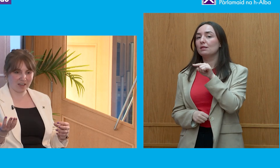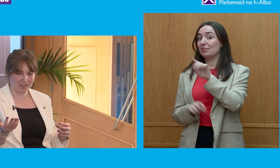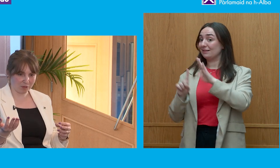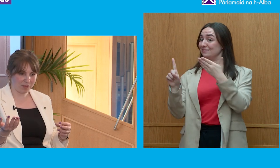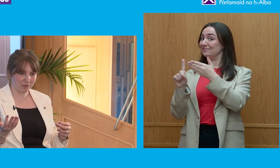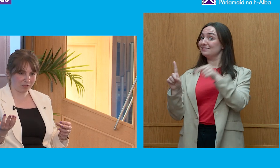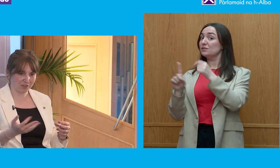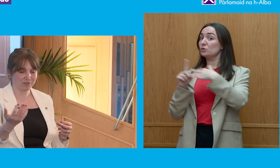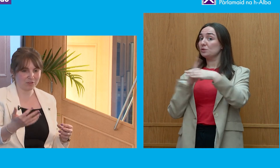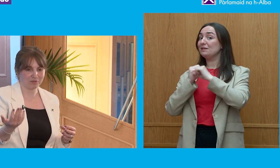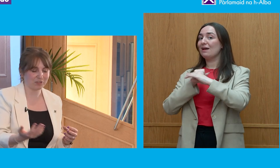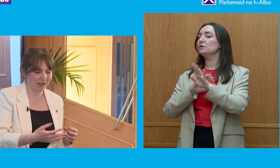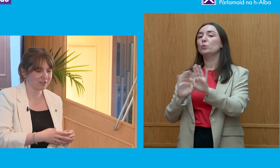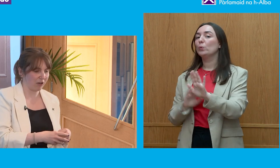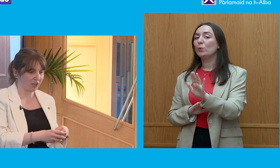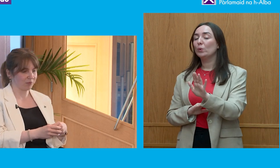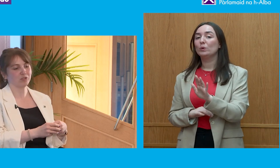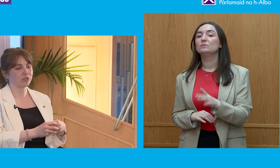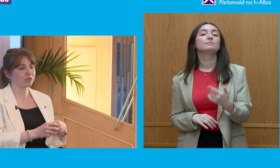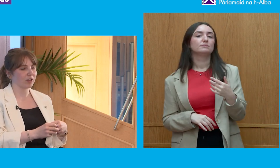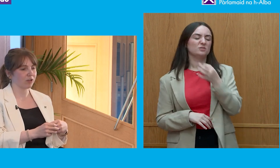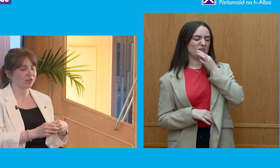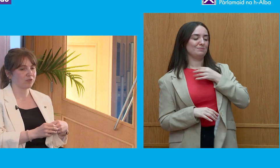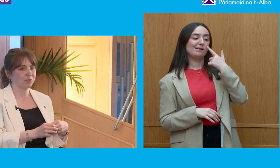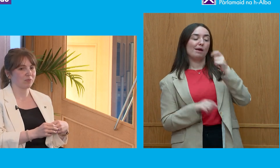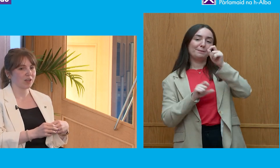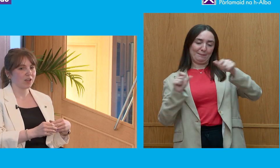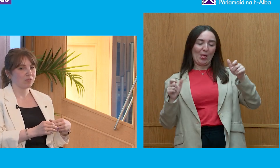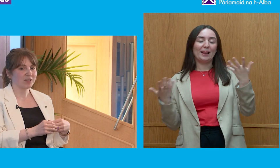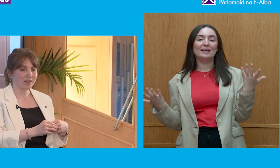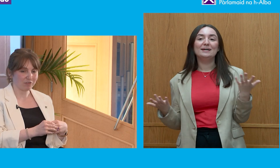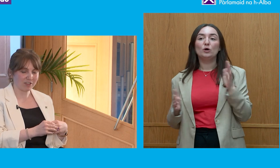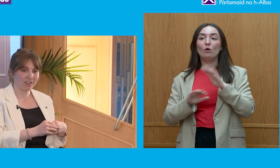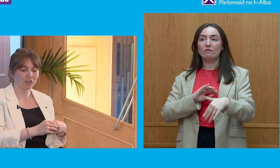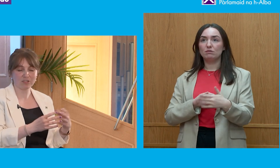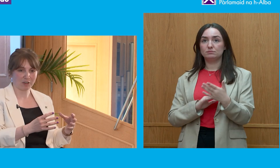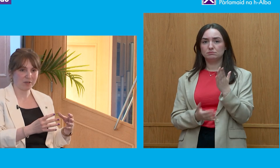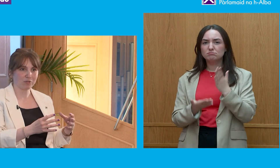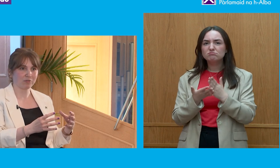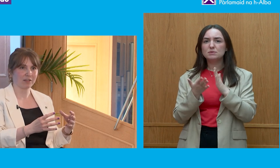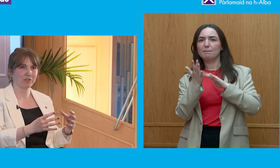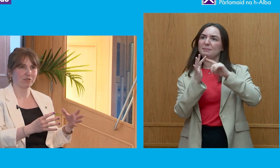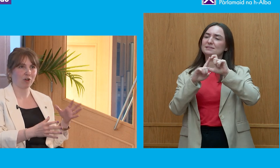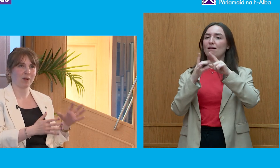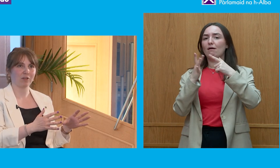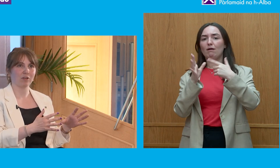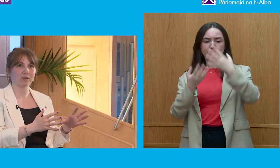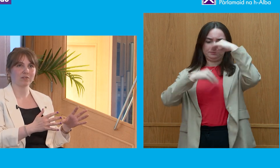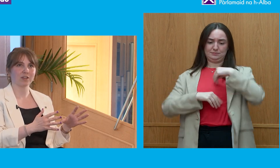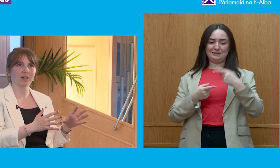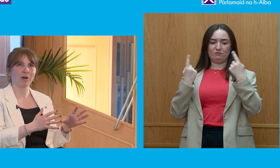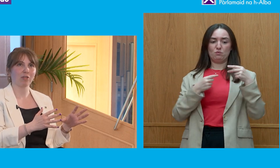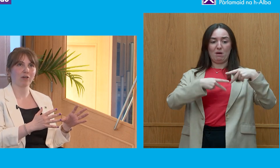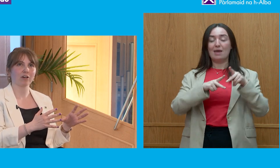as you say, young people, or you've asked about, young people do consume media differently. Not just young people. I think we've got about